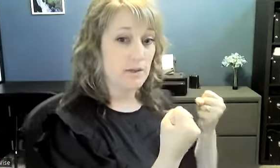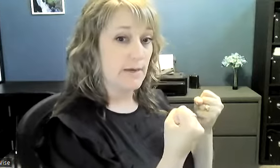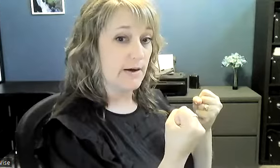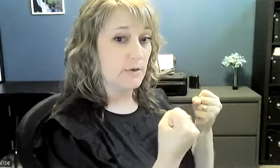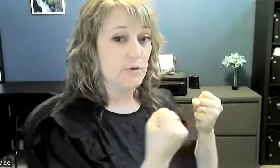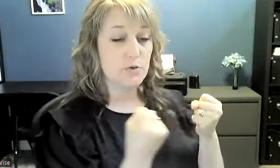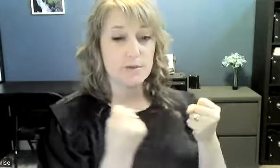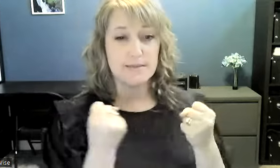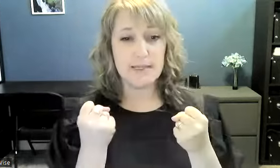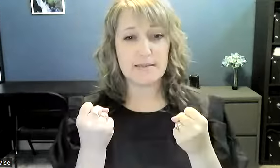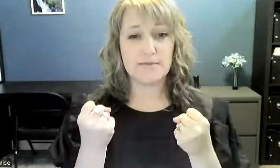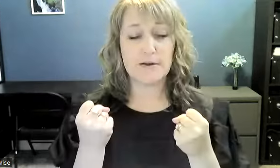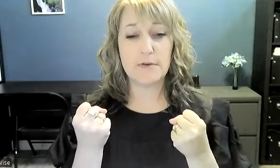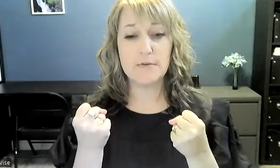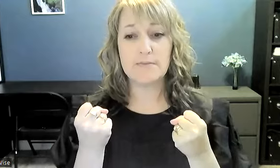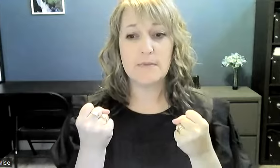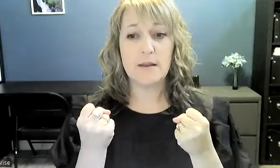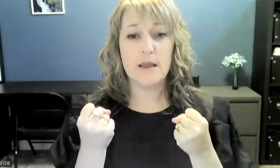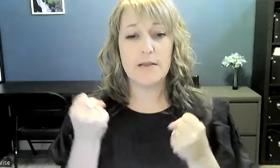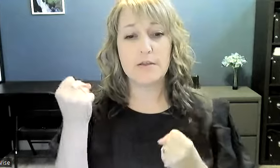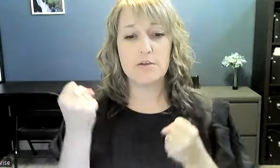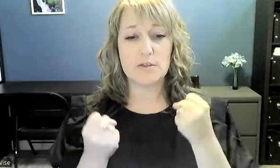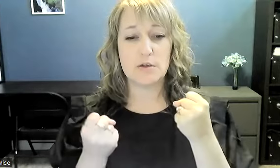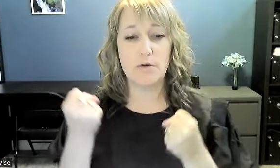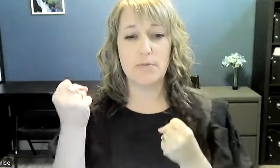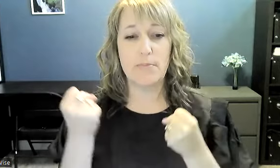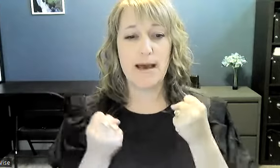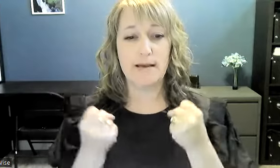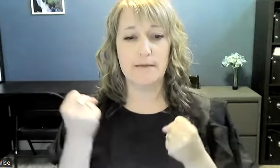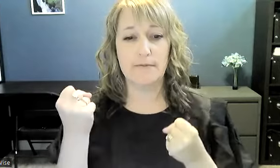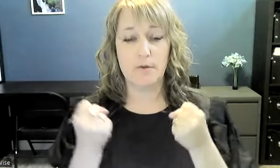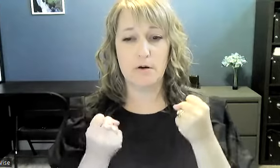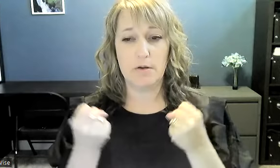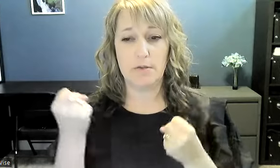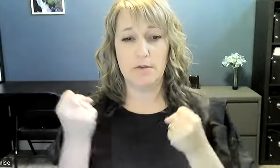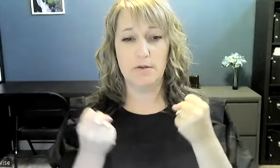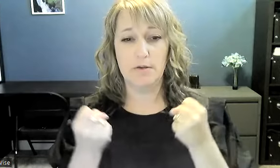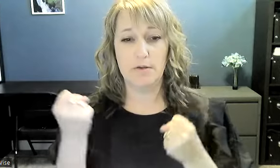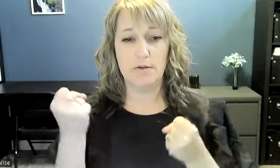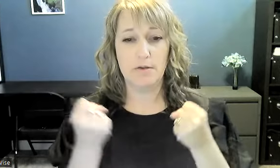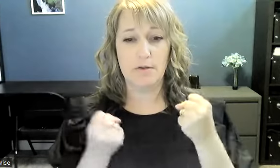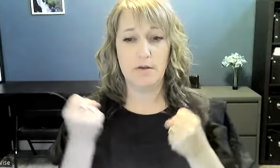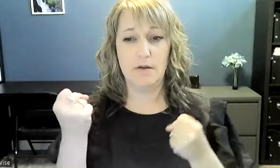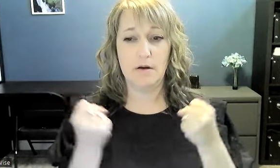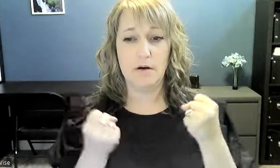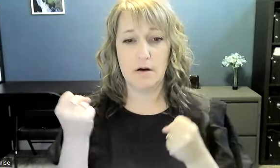should be out here in neutral space in front of you and then you just go back and forth car